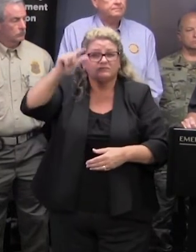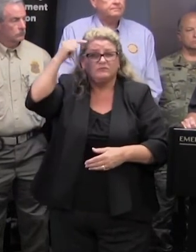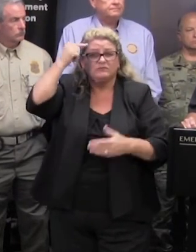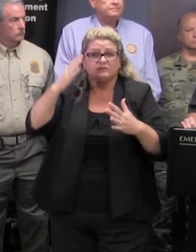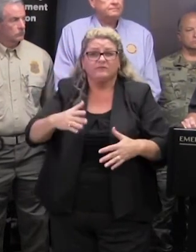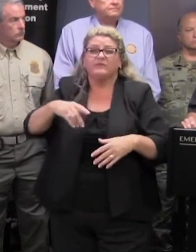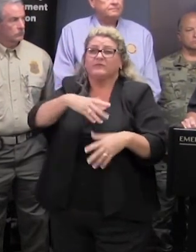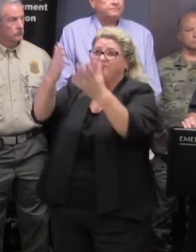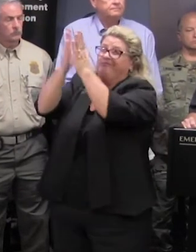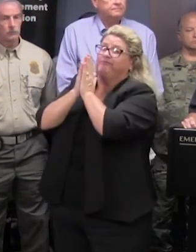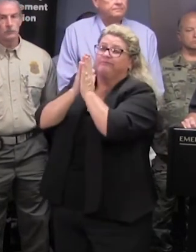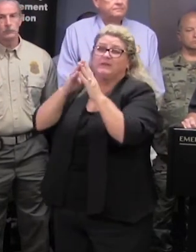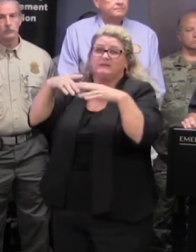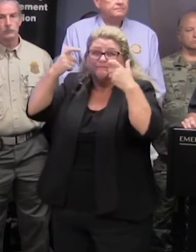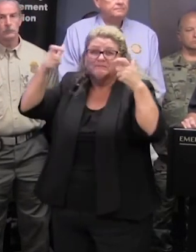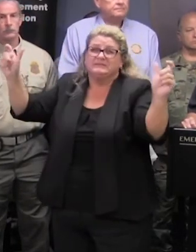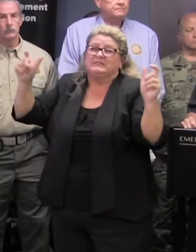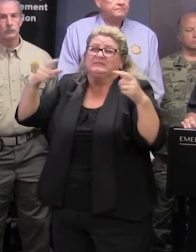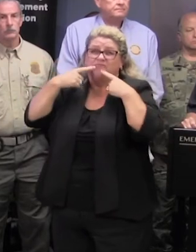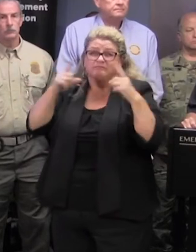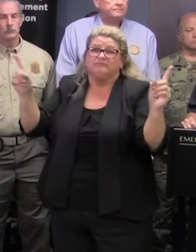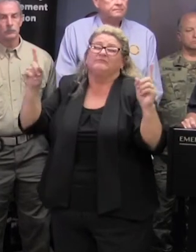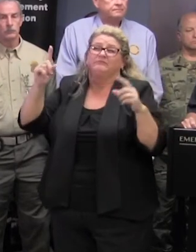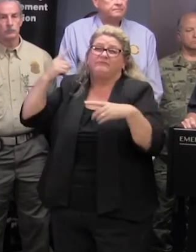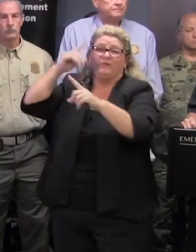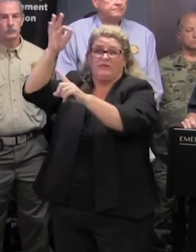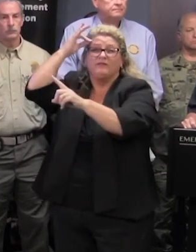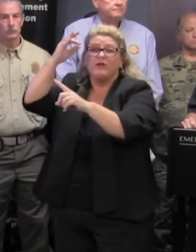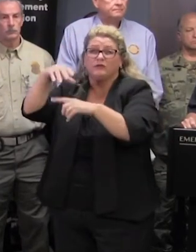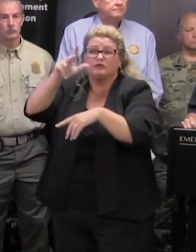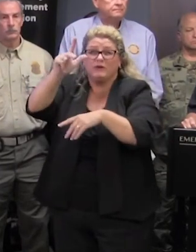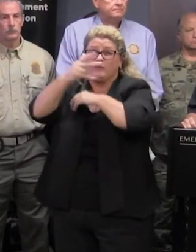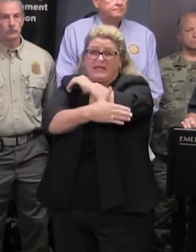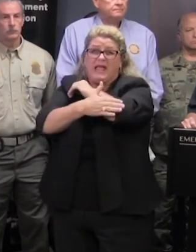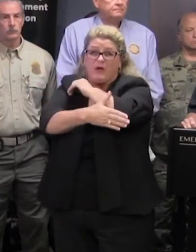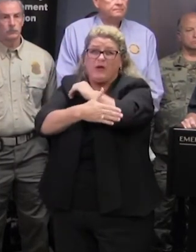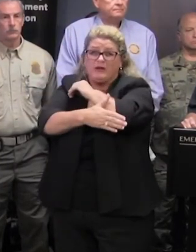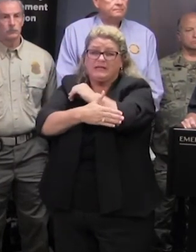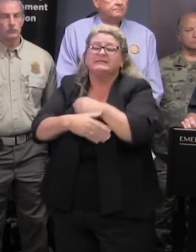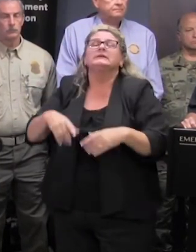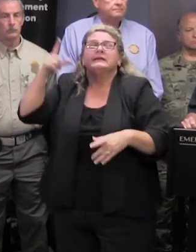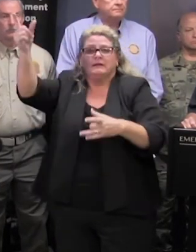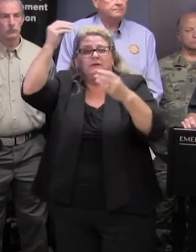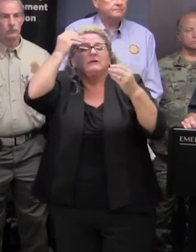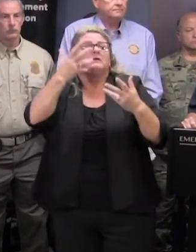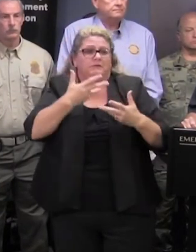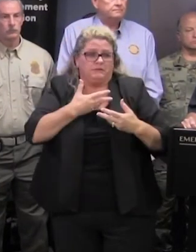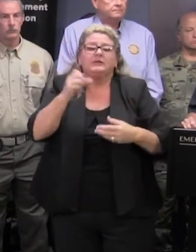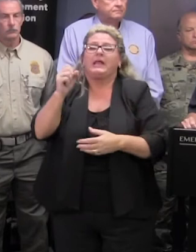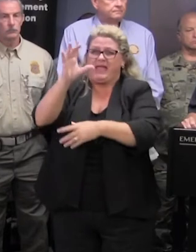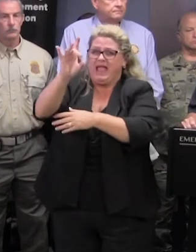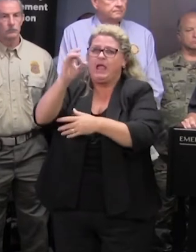major declaration for 23 counties of south carolina earlier we've got he received word that eight of those were